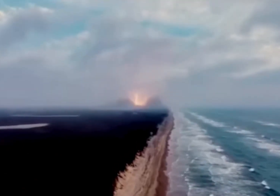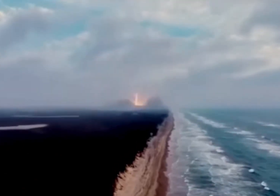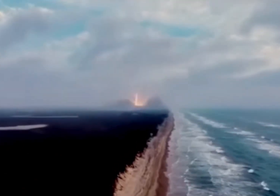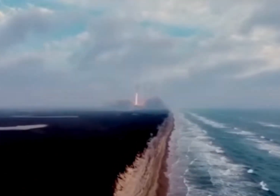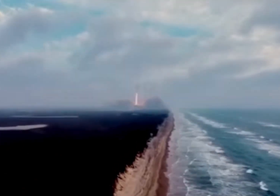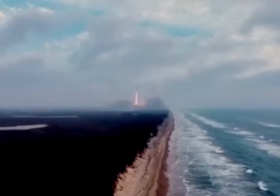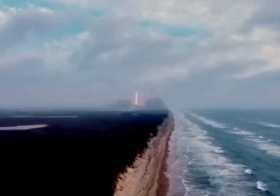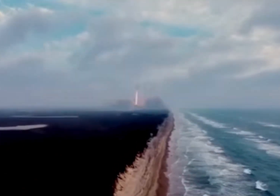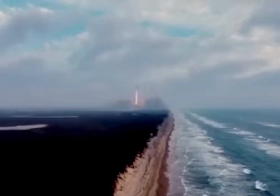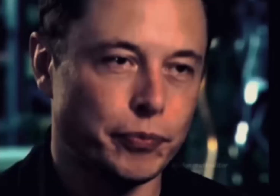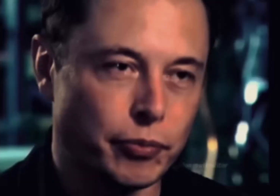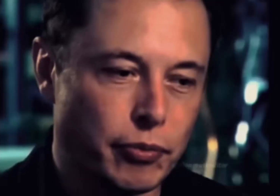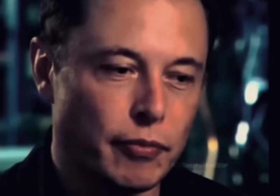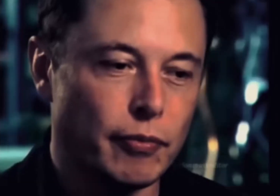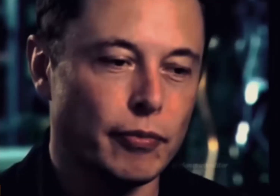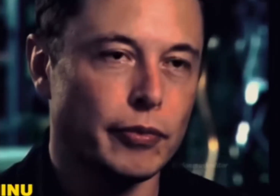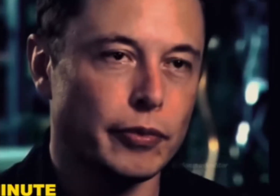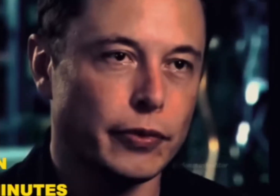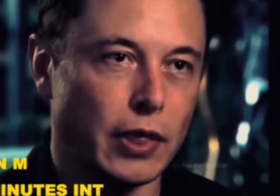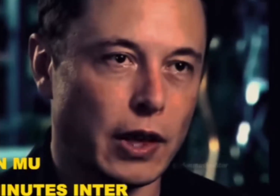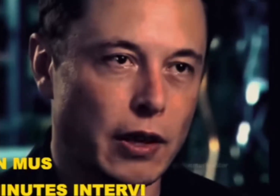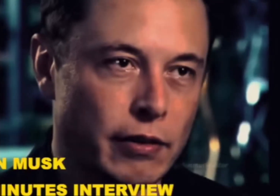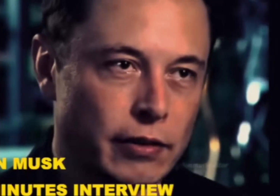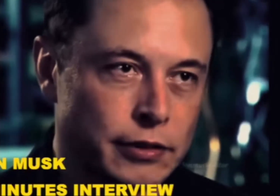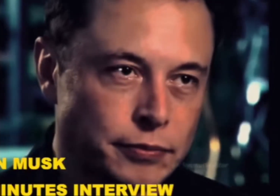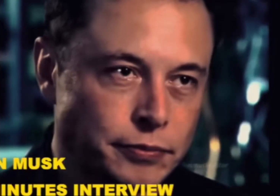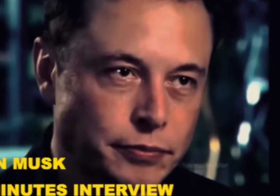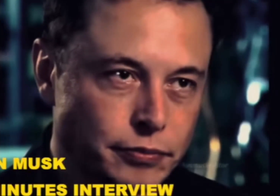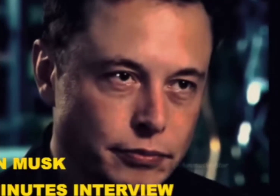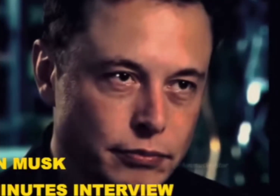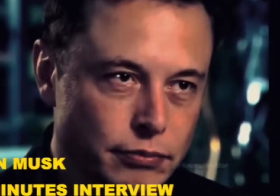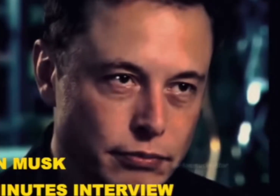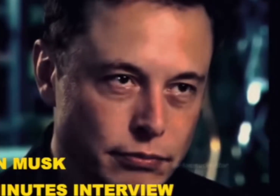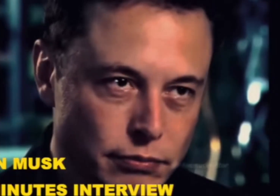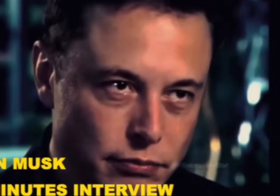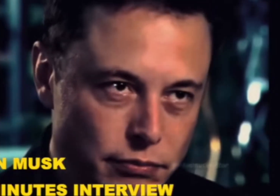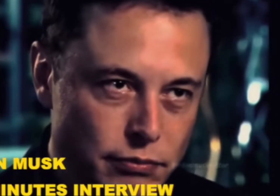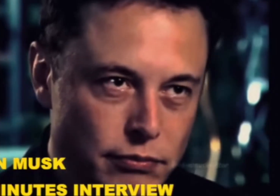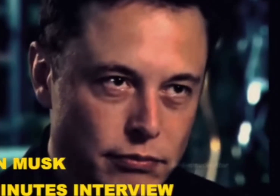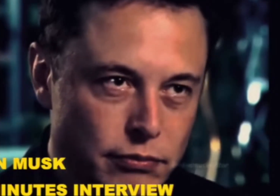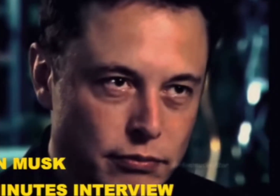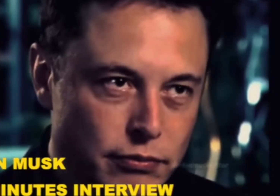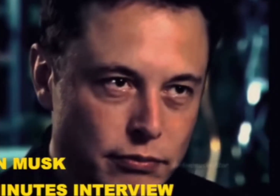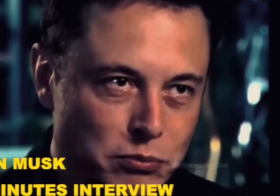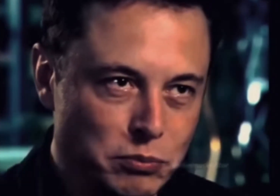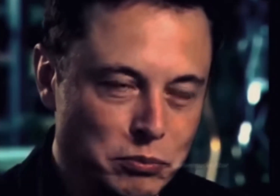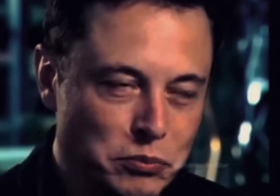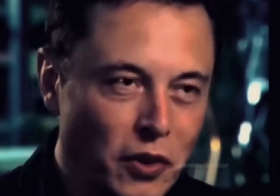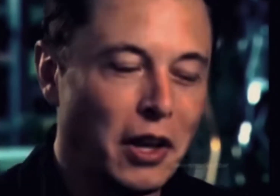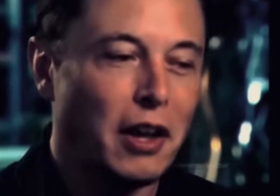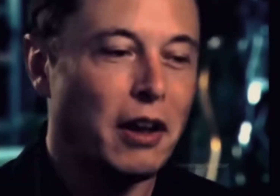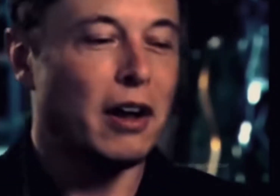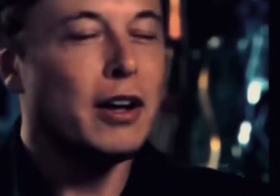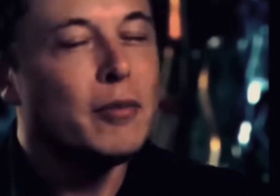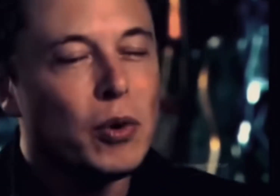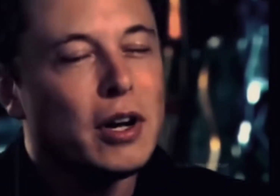rocket scientist. How did you get the expertise to be the chief technology officer of a rocket ship company? Well,